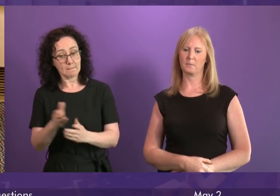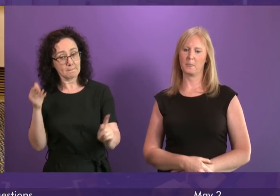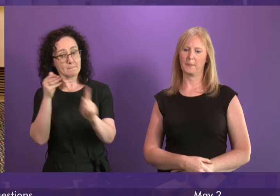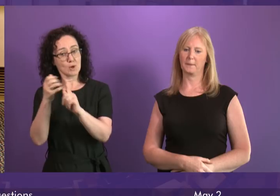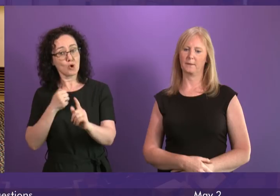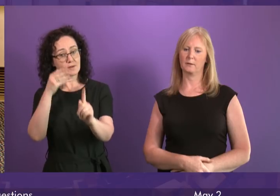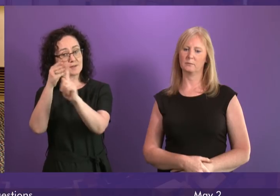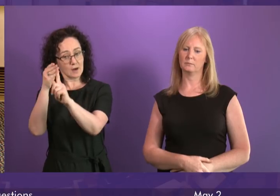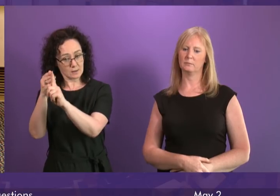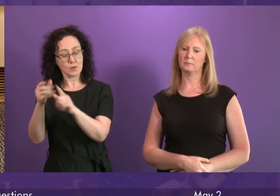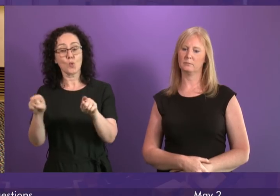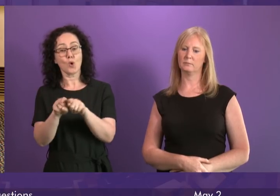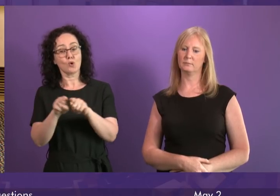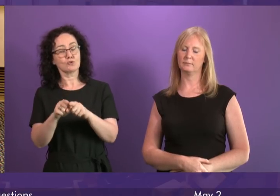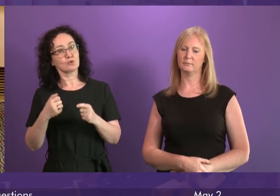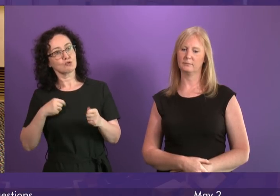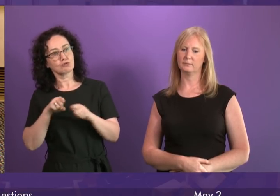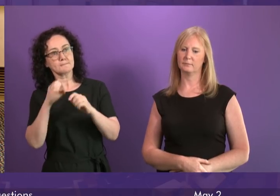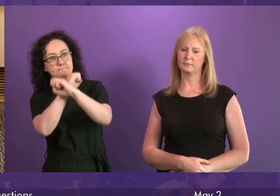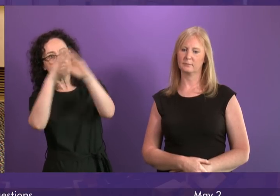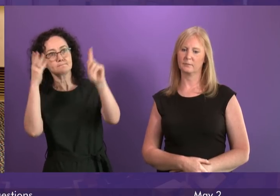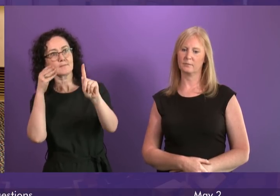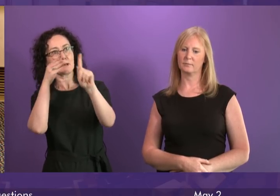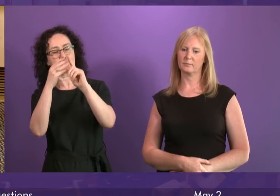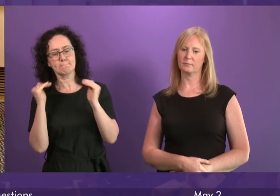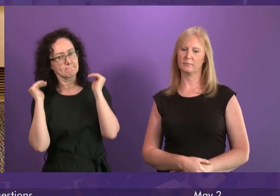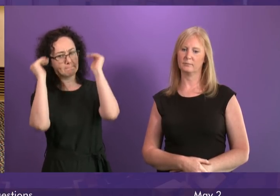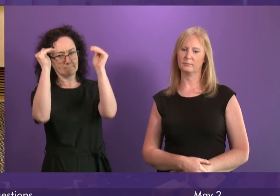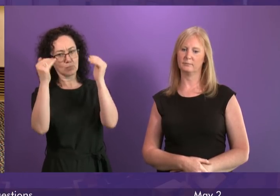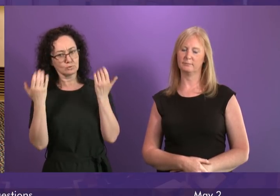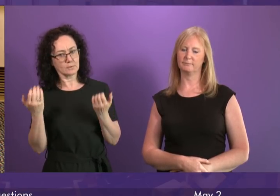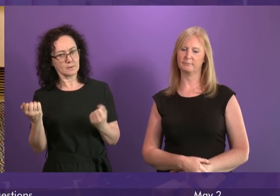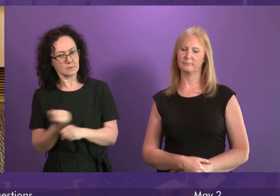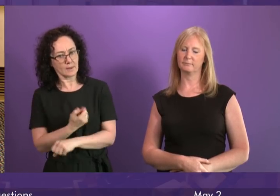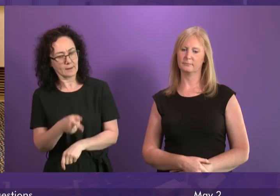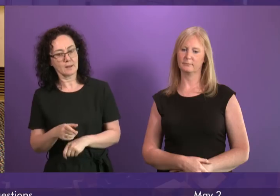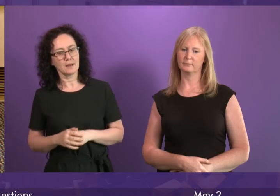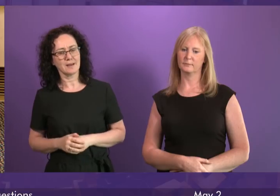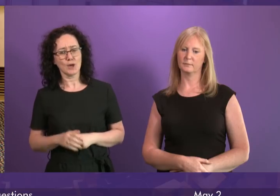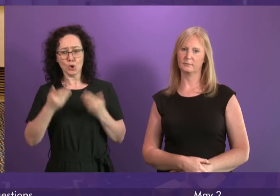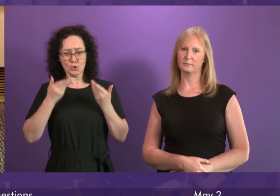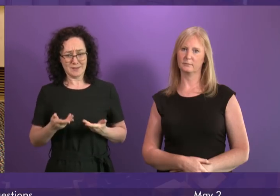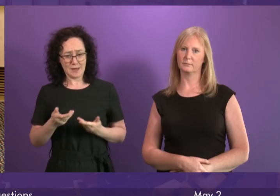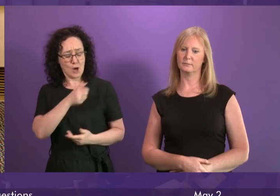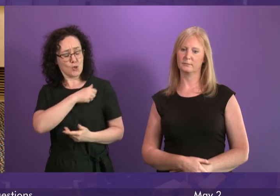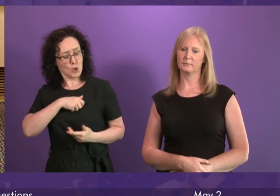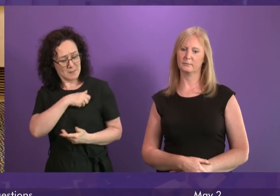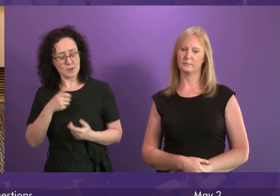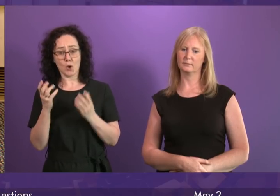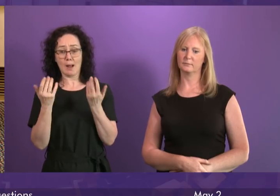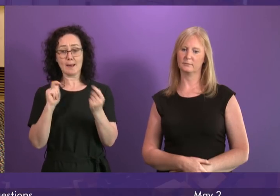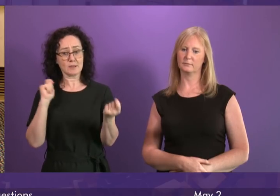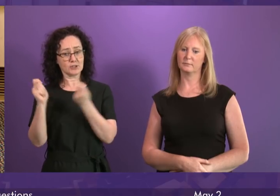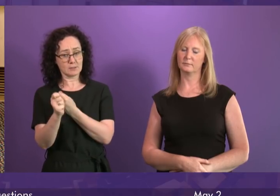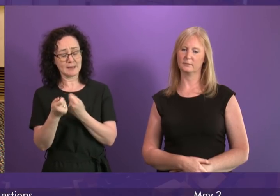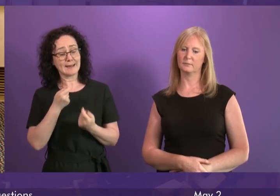scale of ambition so that we do even more in the future you know on a day where the committee on climate change has issued advice not just